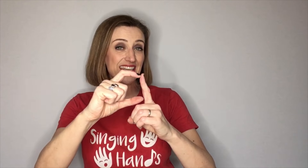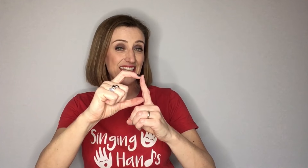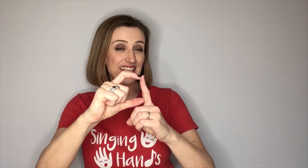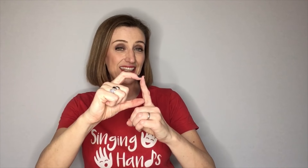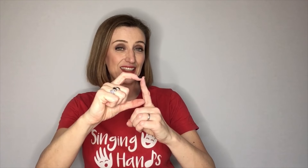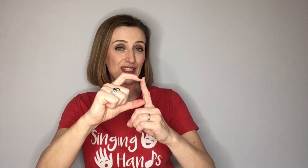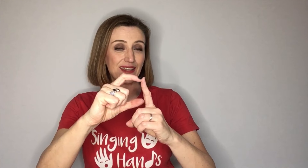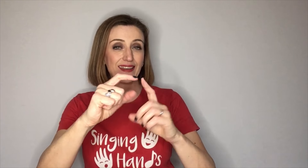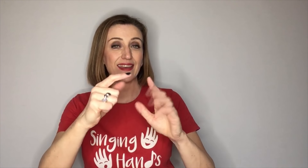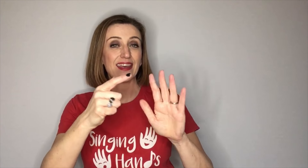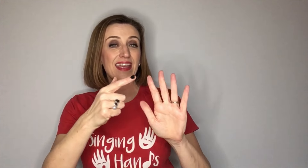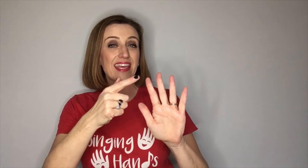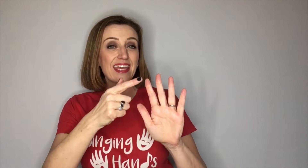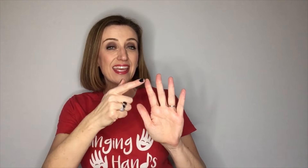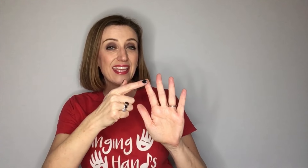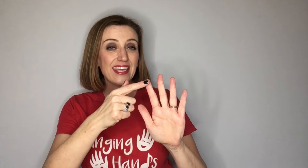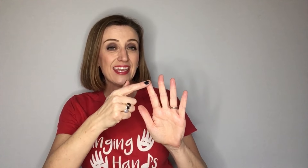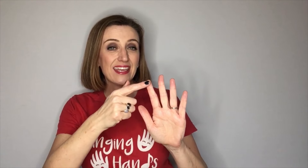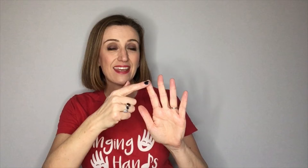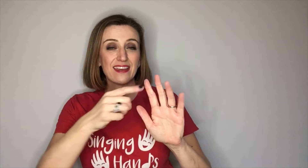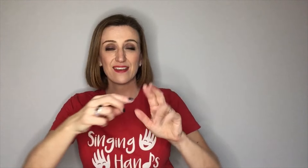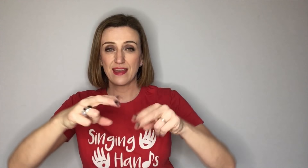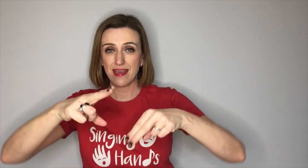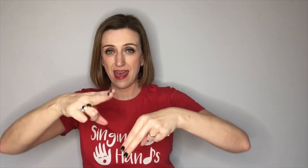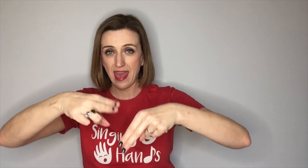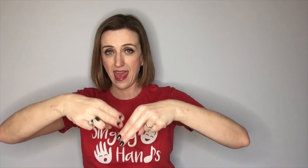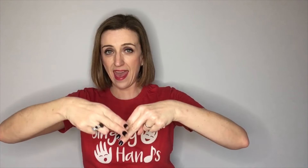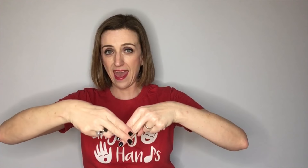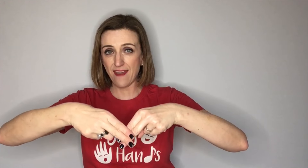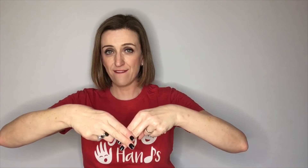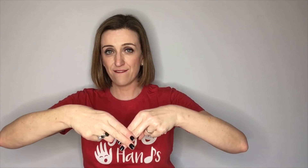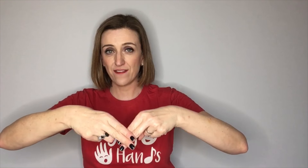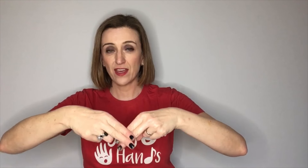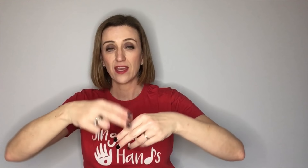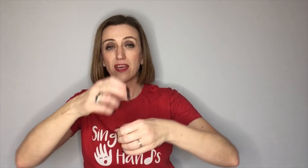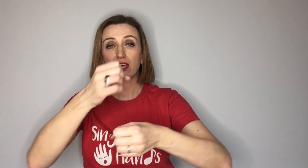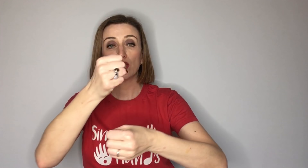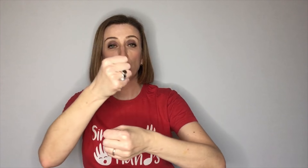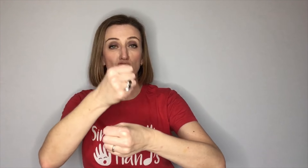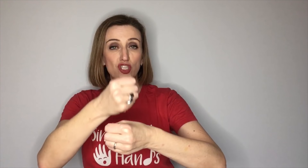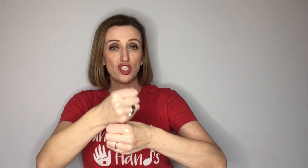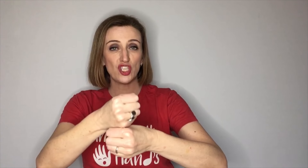E F G